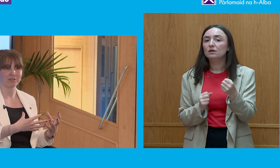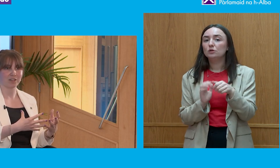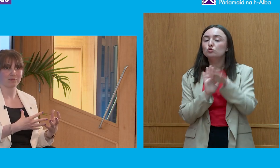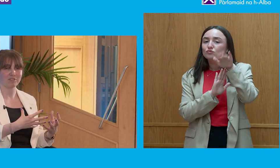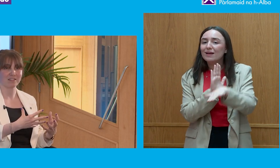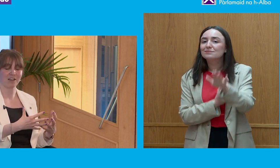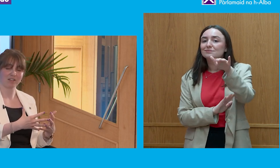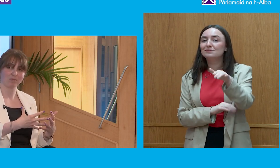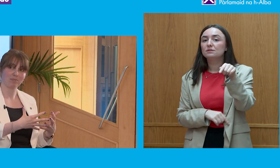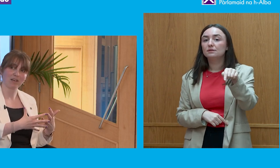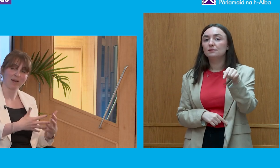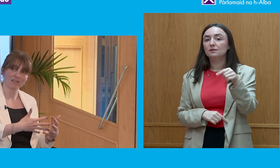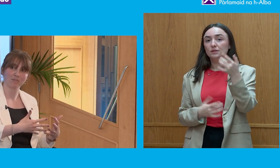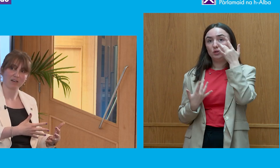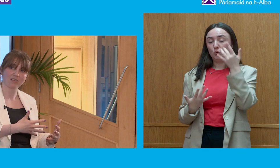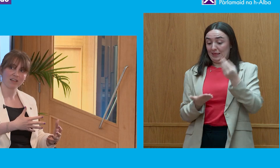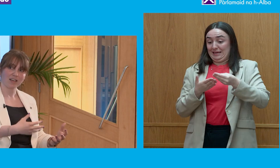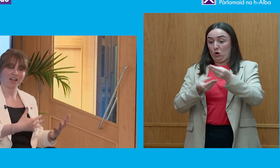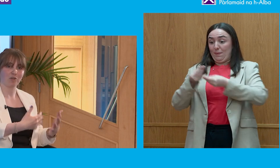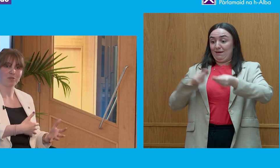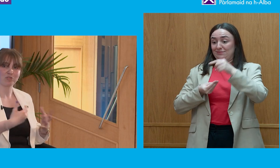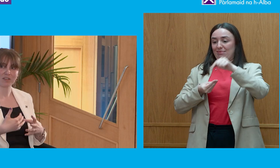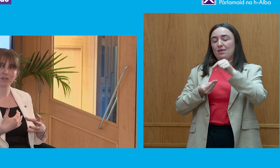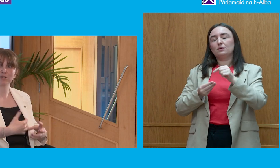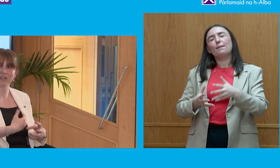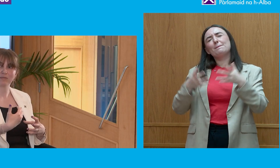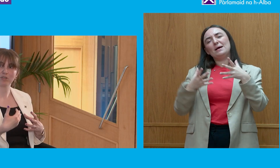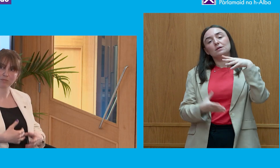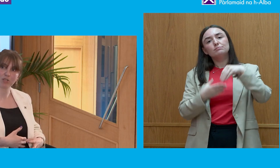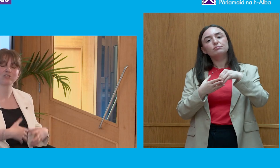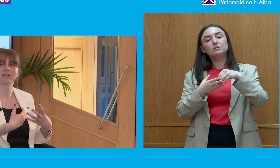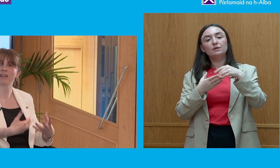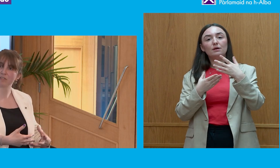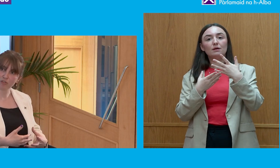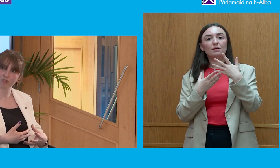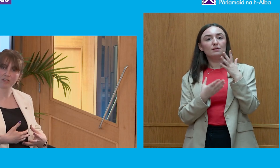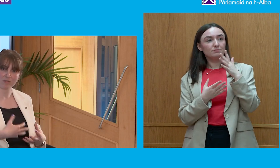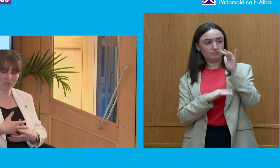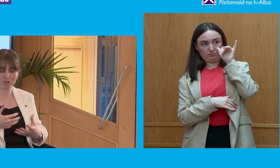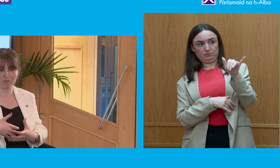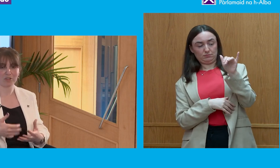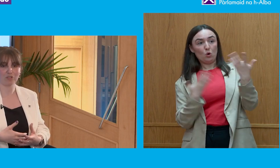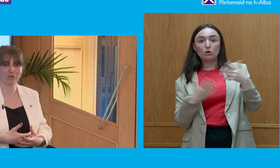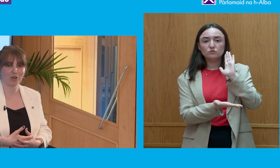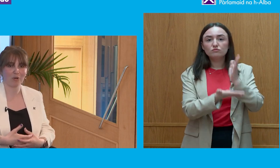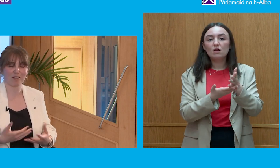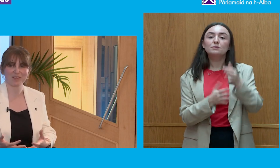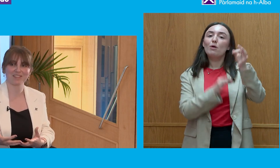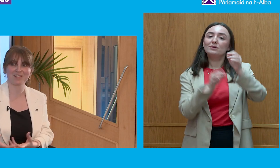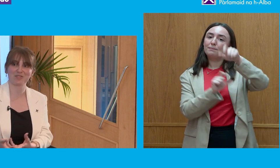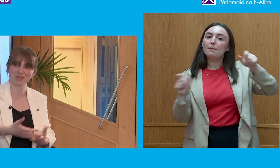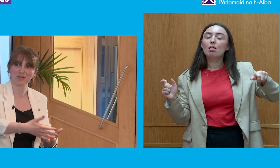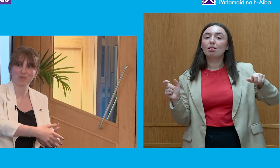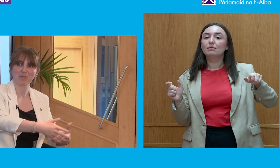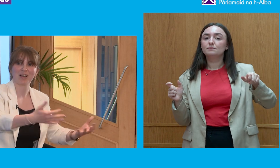economic reasons actually play a massive part in how people trust their politicians, their institutions, which, you know, who have